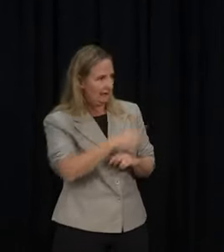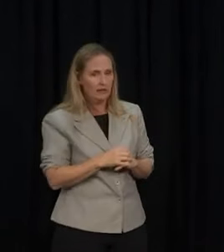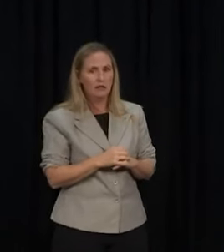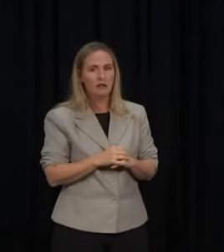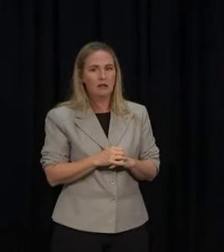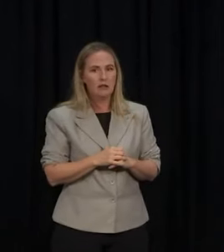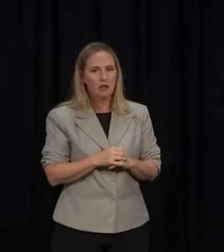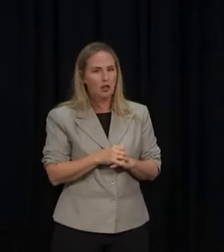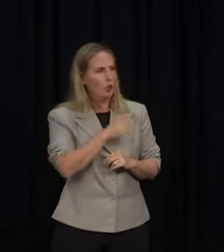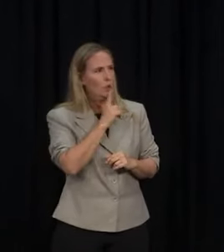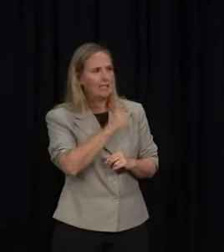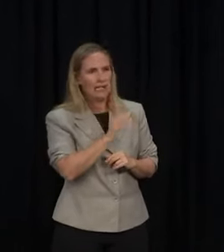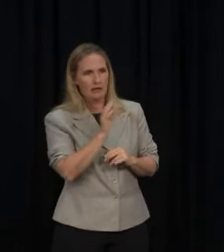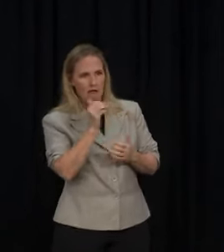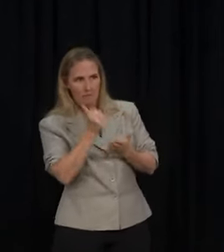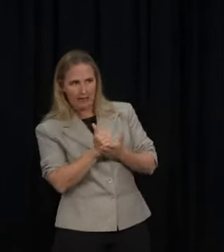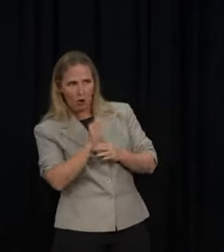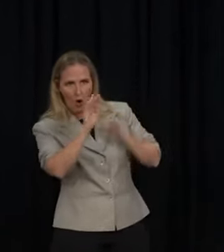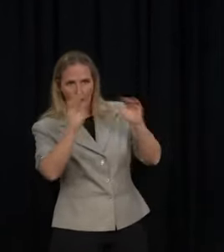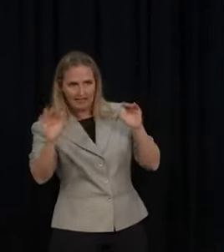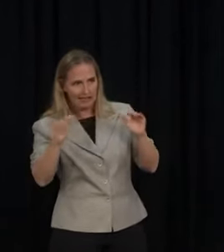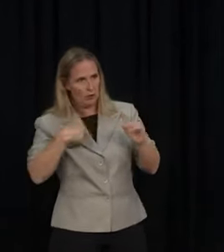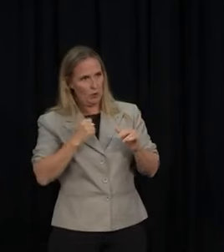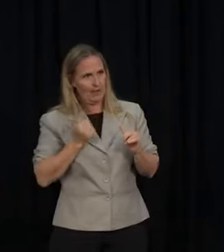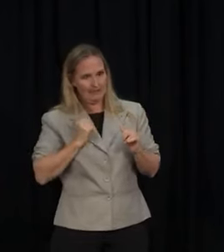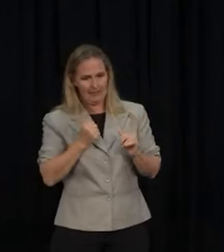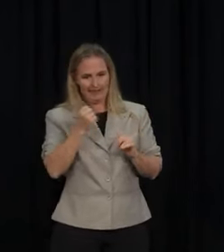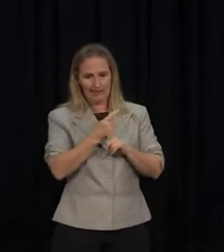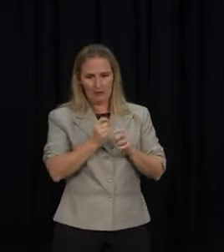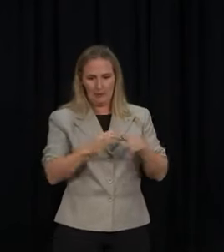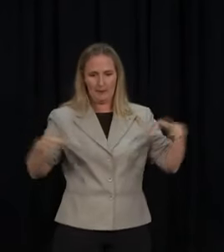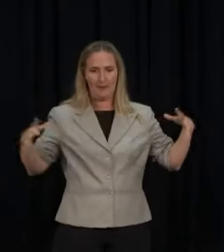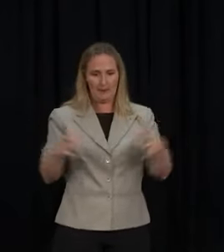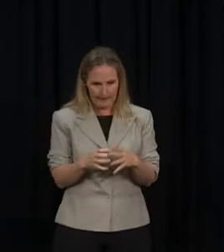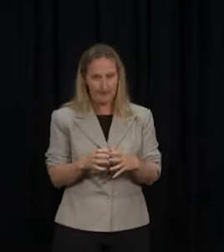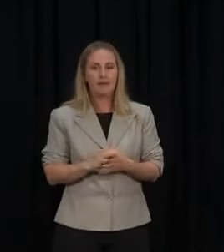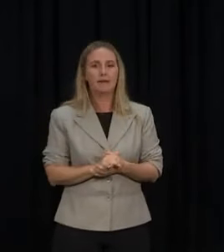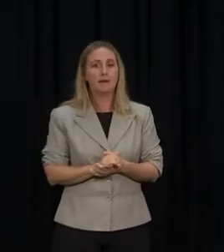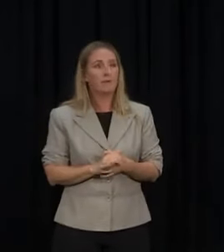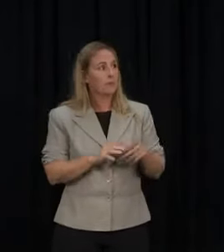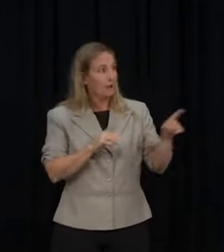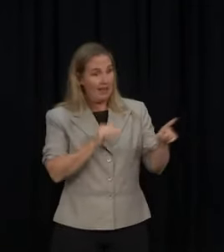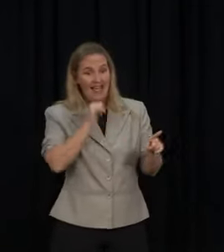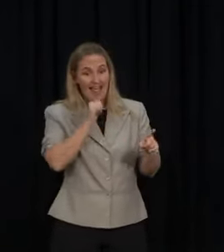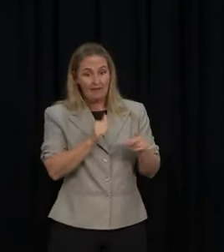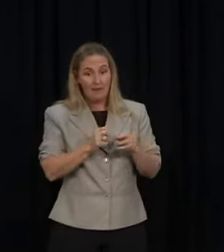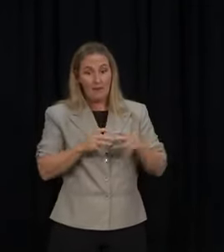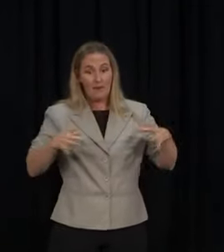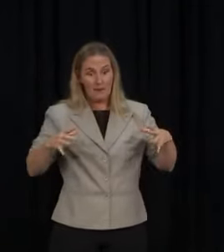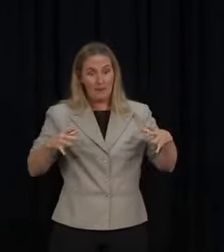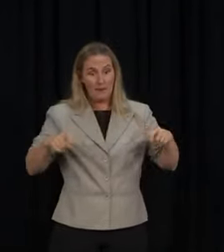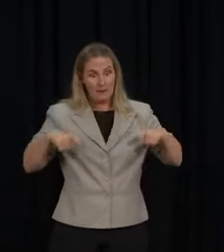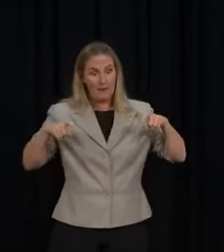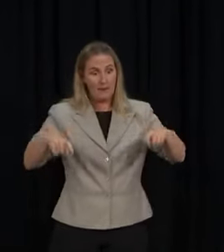spending, based on overseas, you know, ticks back up quite quickly. You know, are you really prepared to extend that further if the uptick